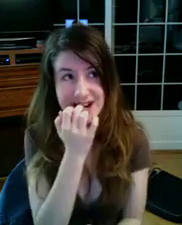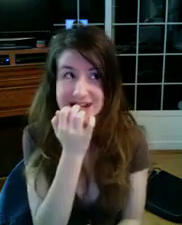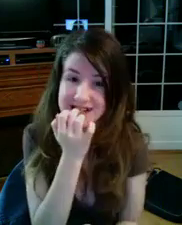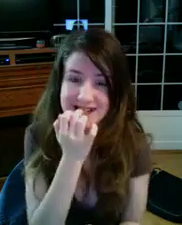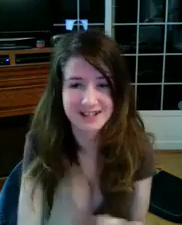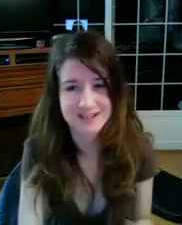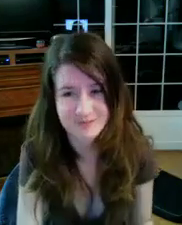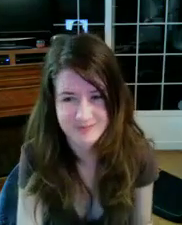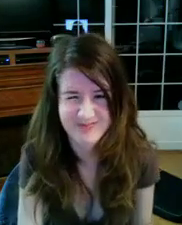Amen. Amen.